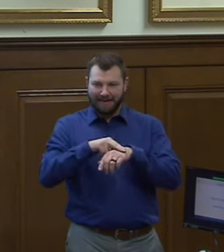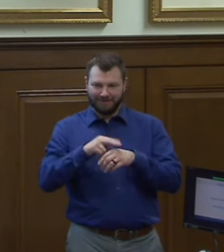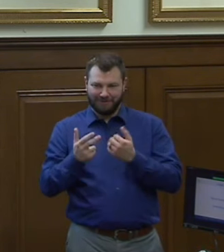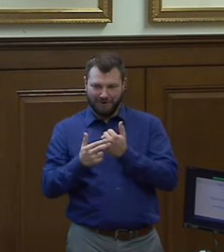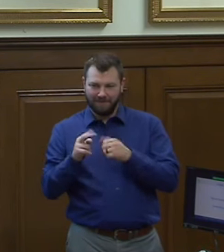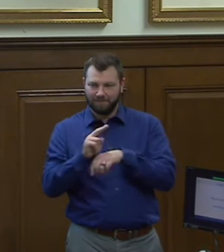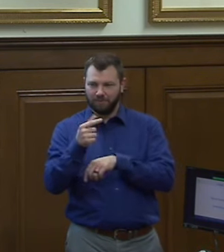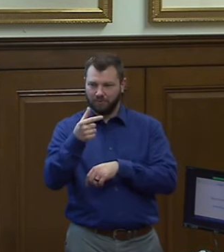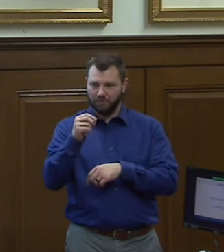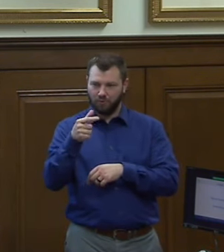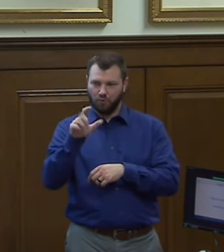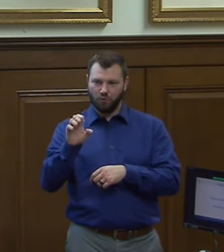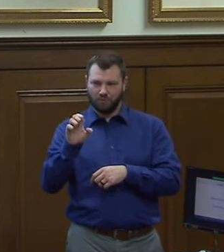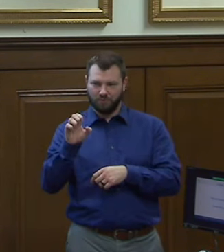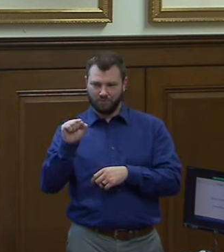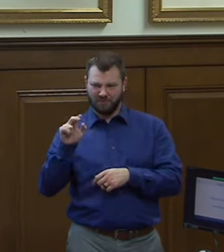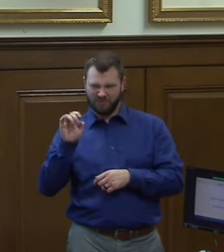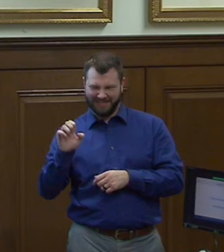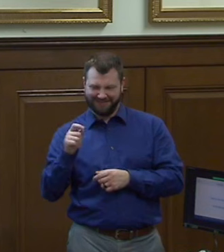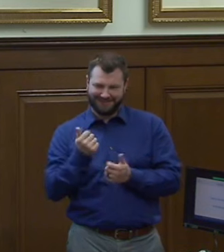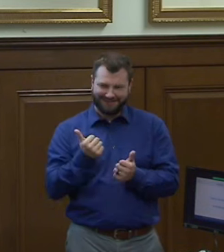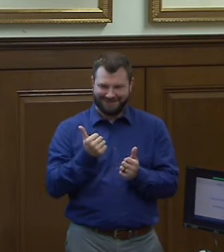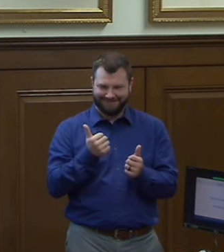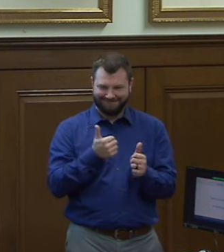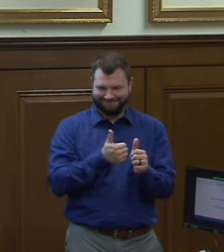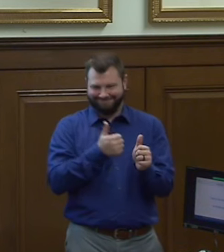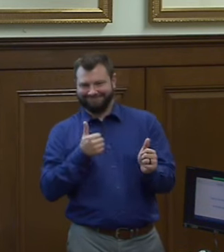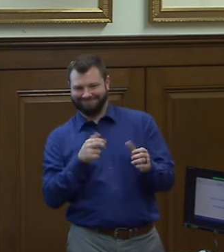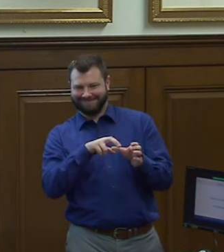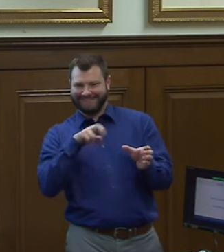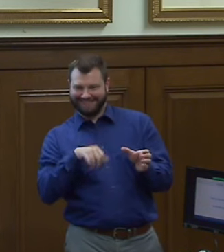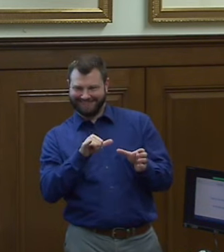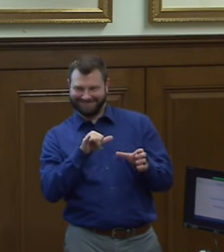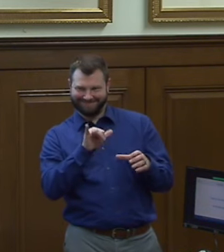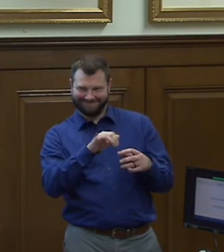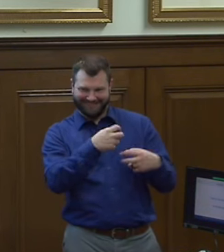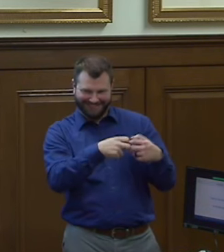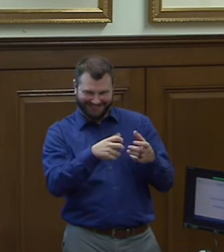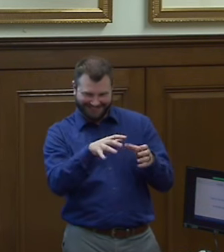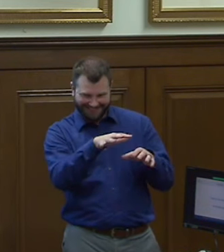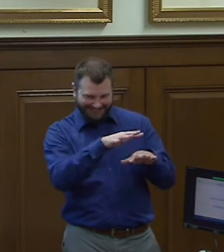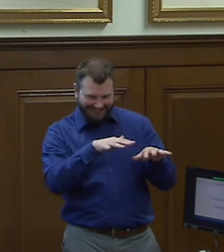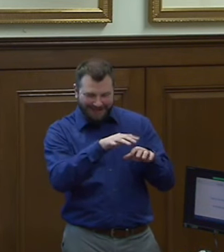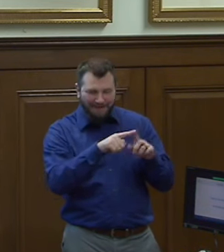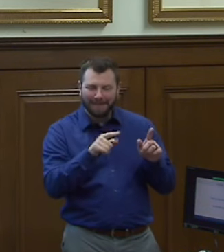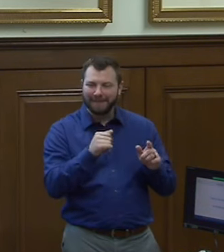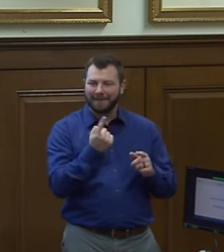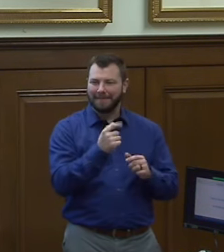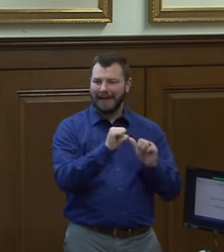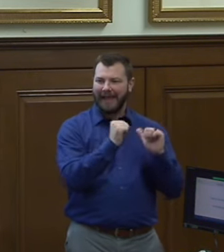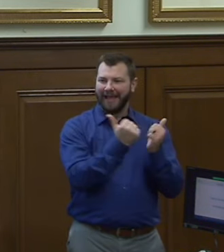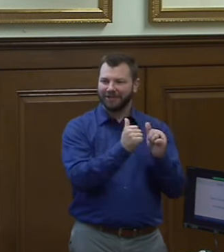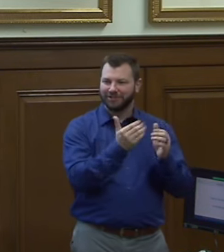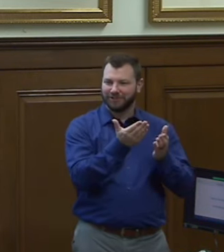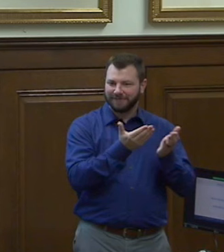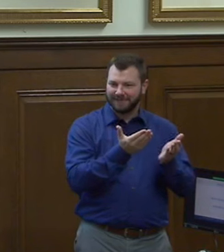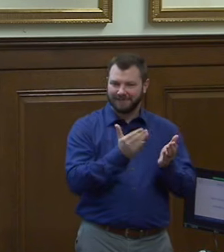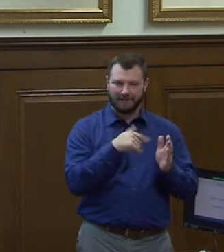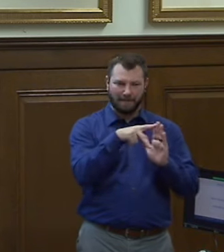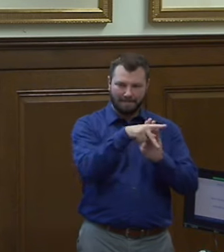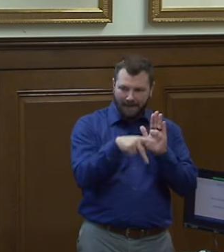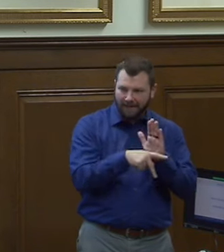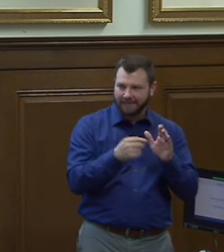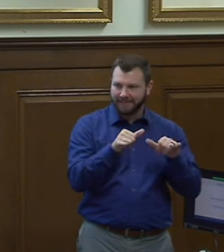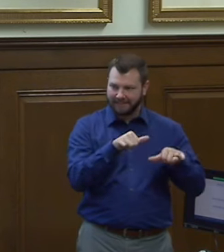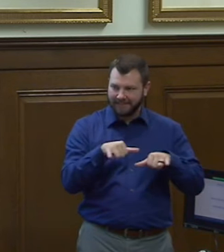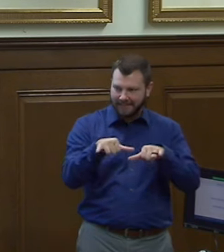so we are a little removed from some of that but um it's something that agency services our policy and standards